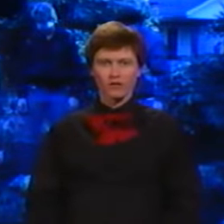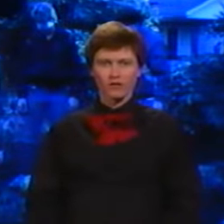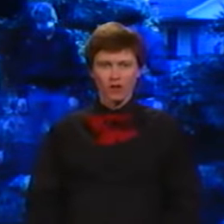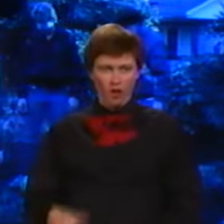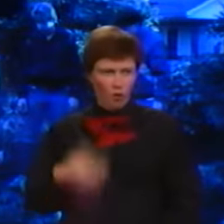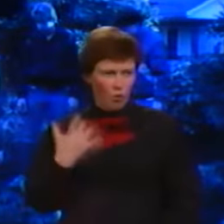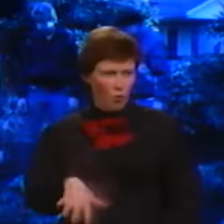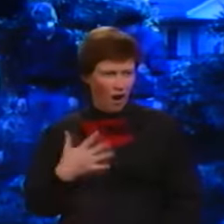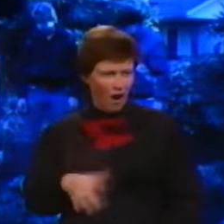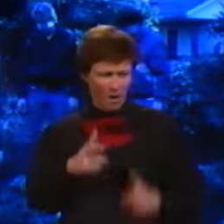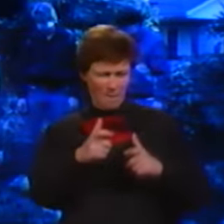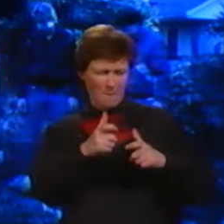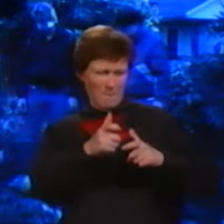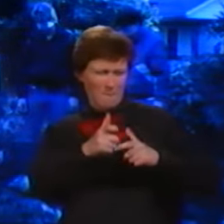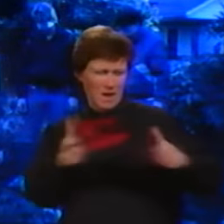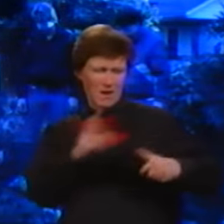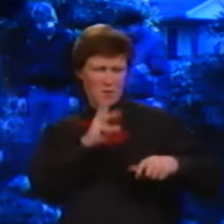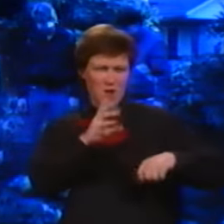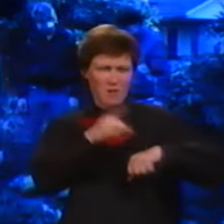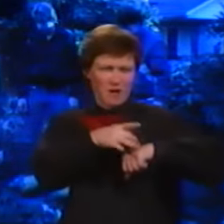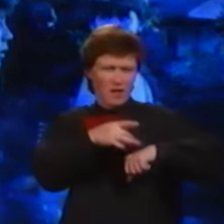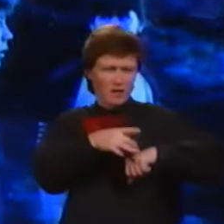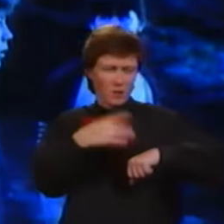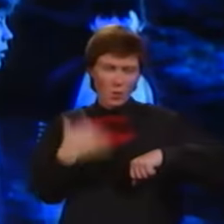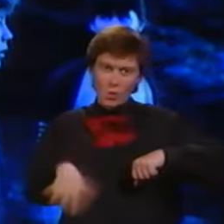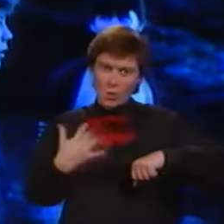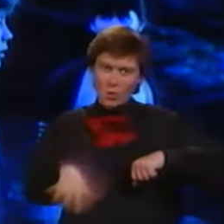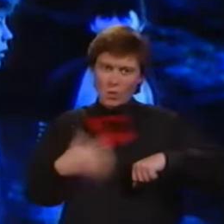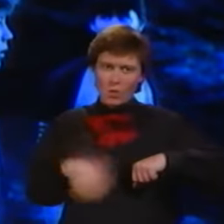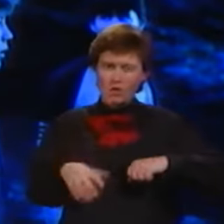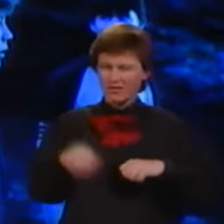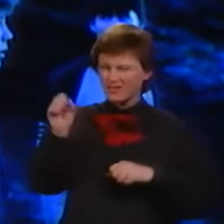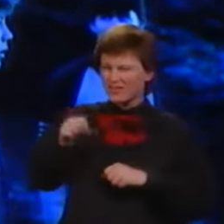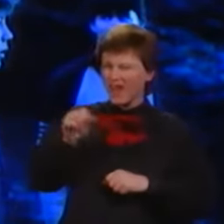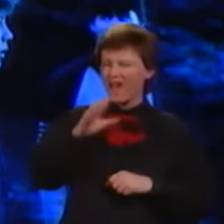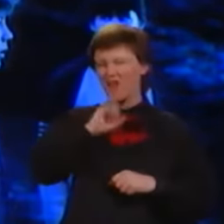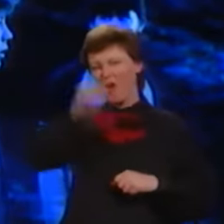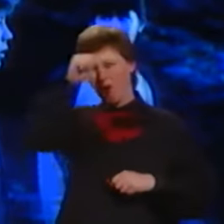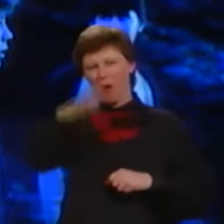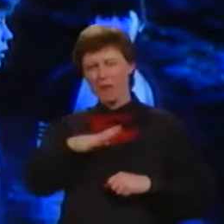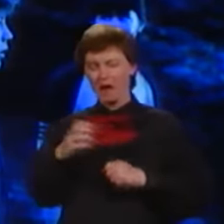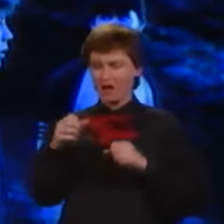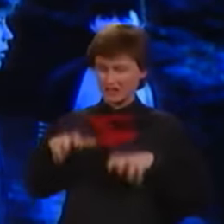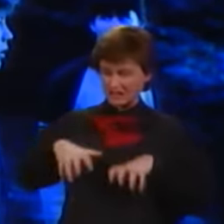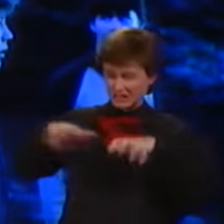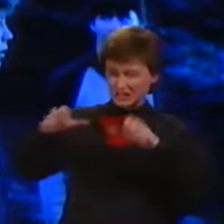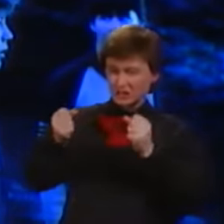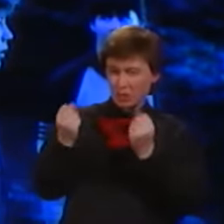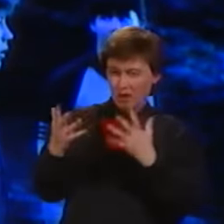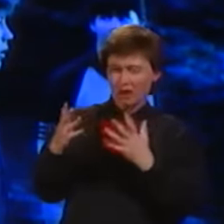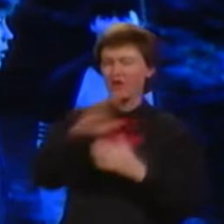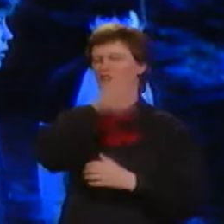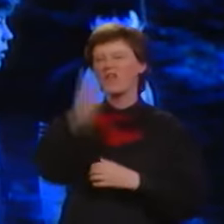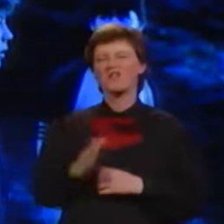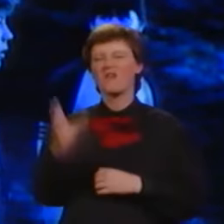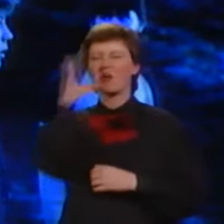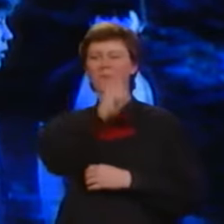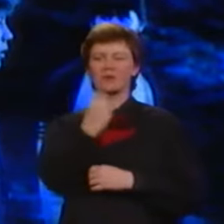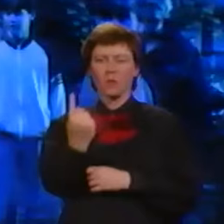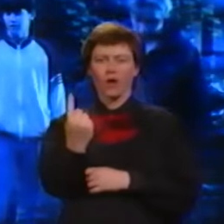Wow, look how big these watermelons are. Yeah, and old man Peters has so many of them. He'll never miss one of them.